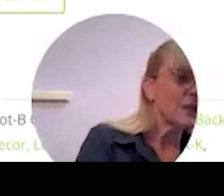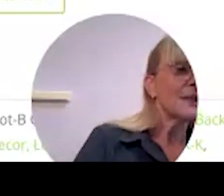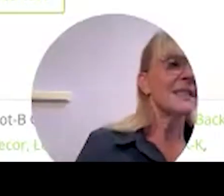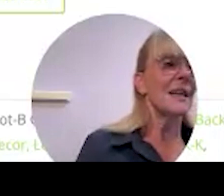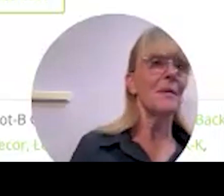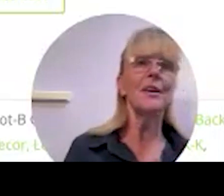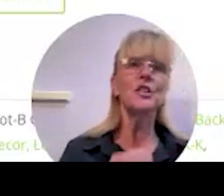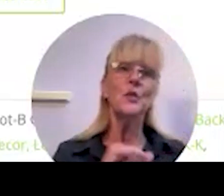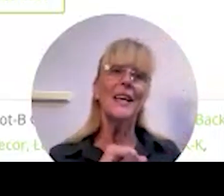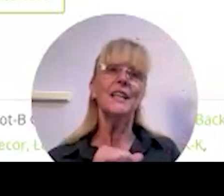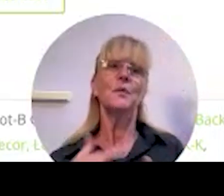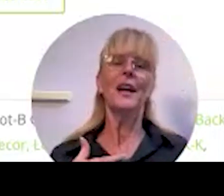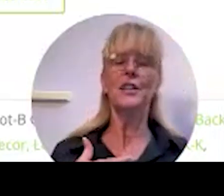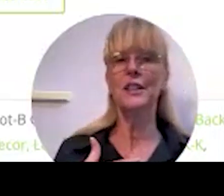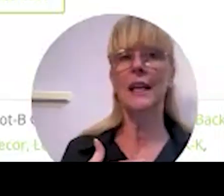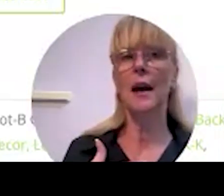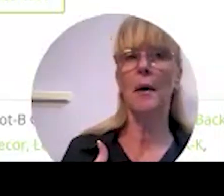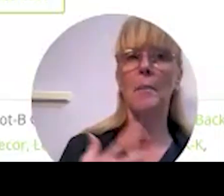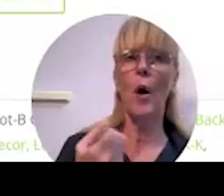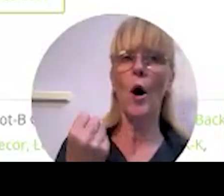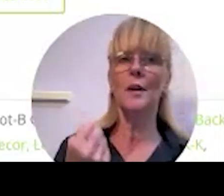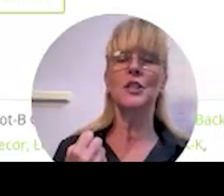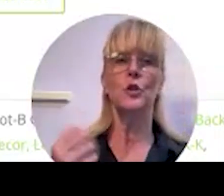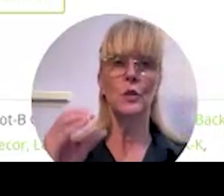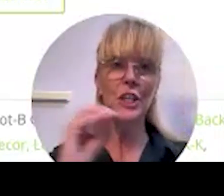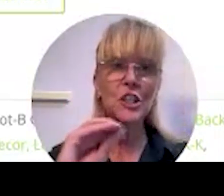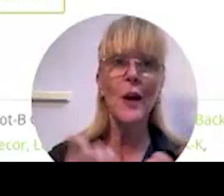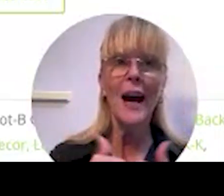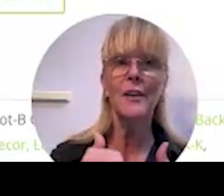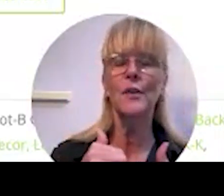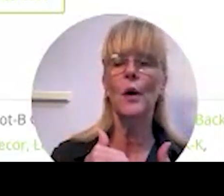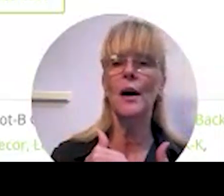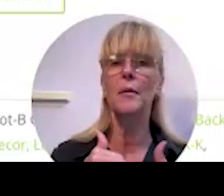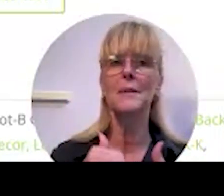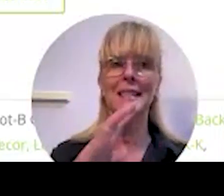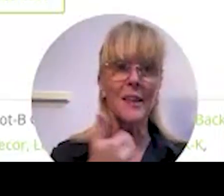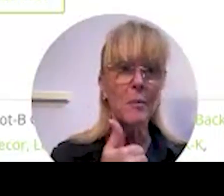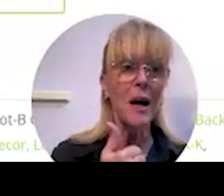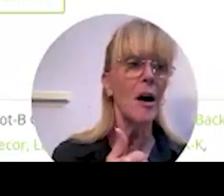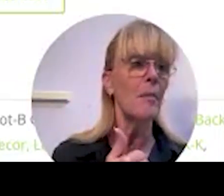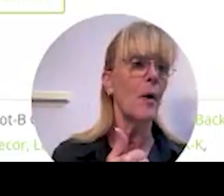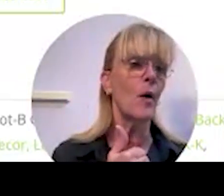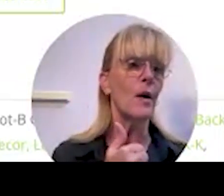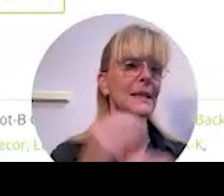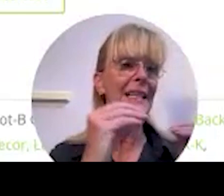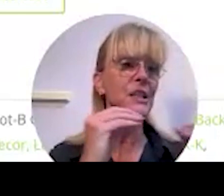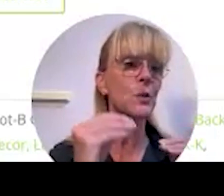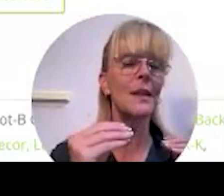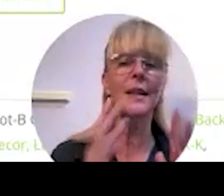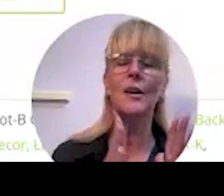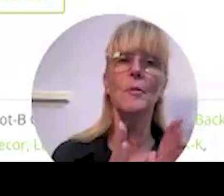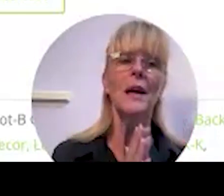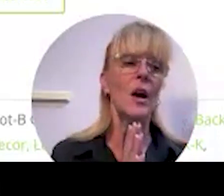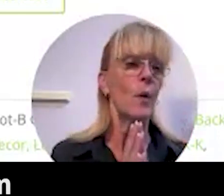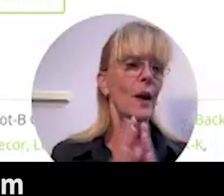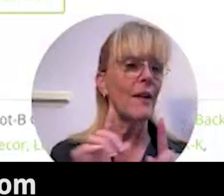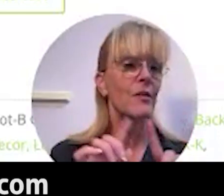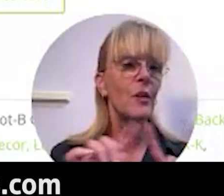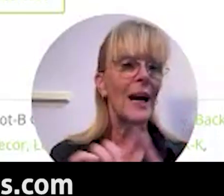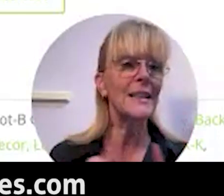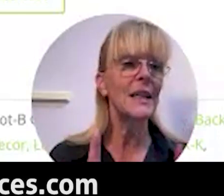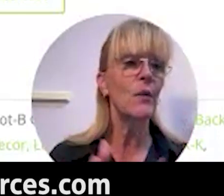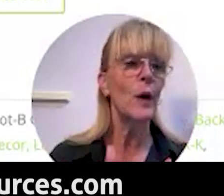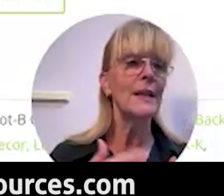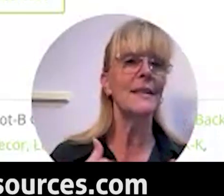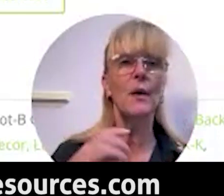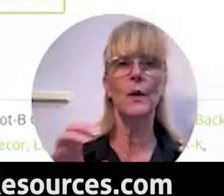so some of our trainings we actually um pause to teach you how to um set them up or teach with them we have